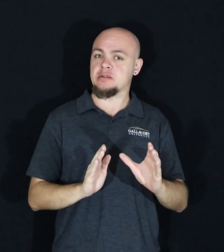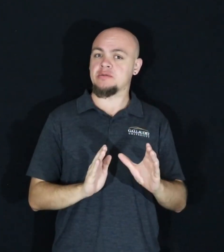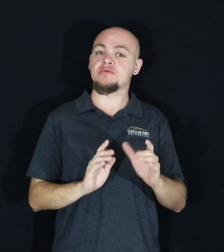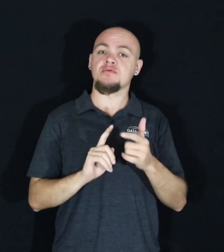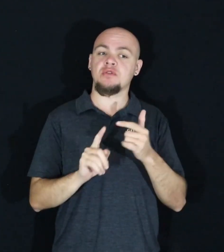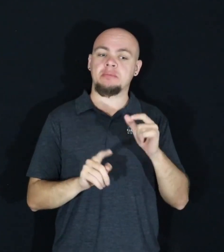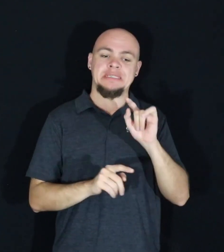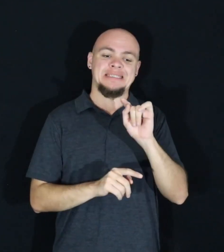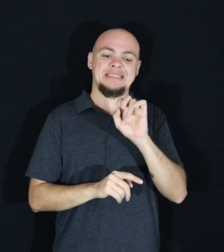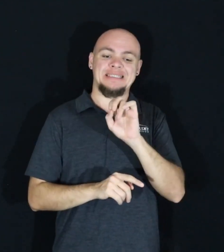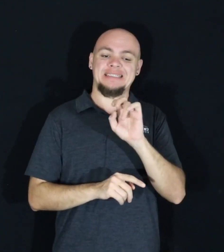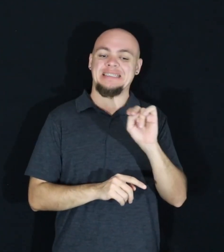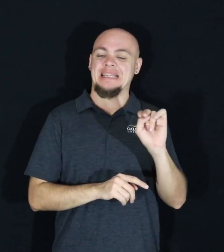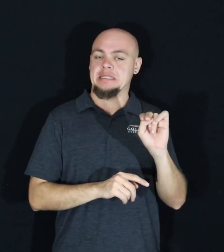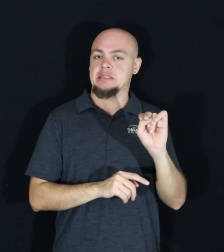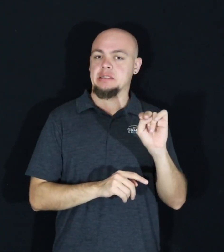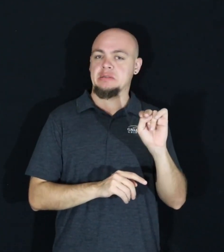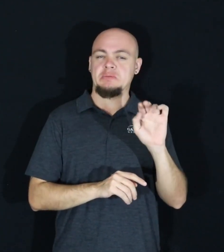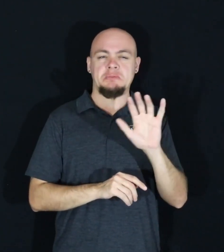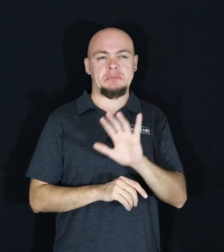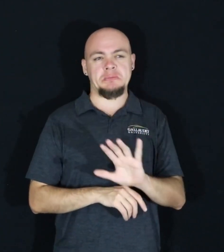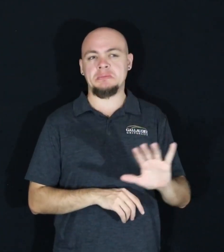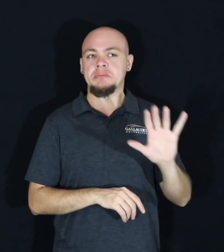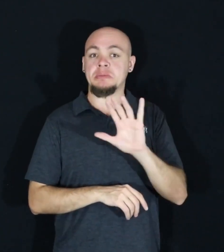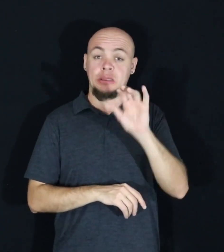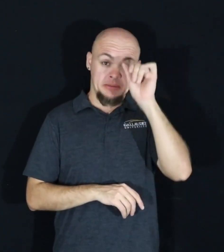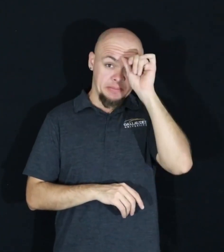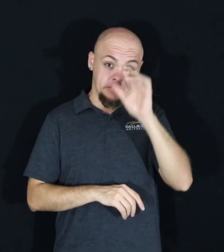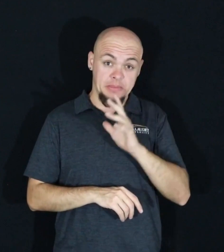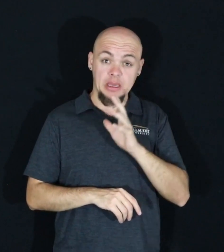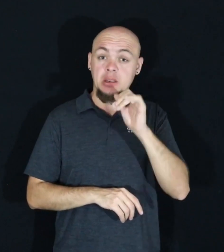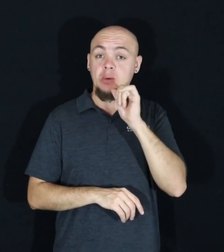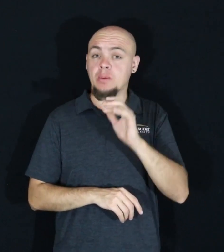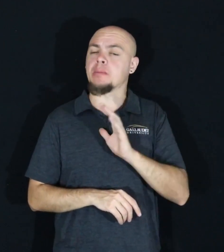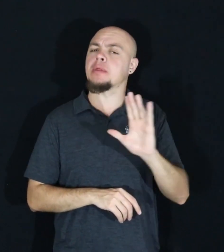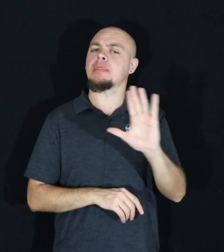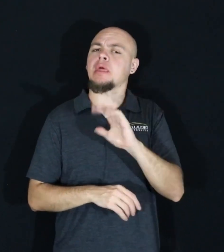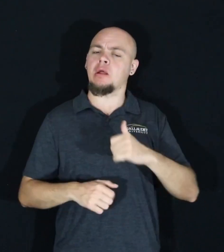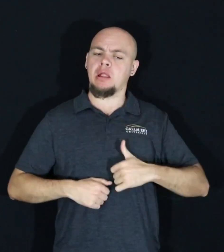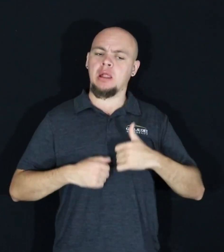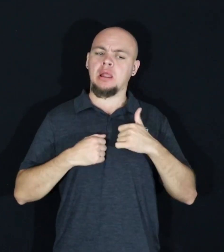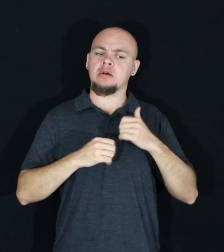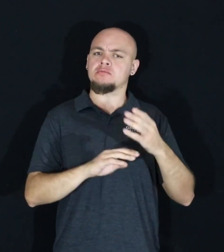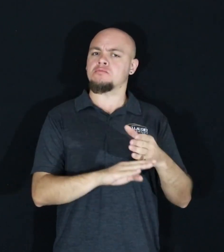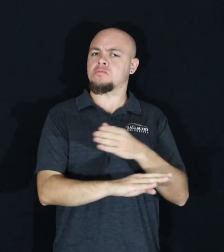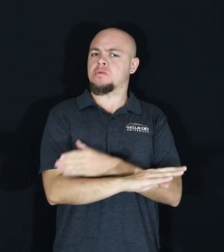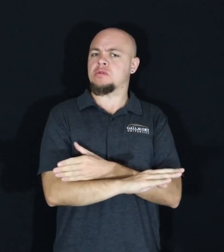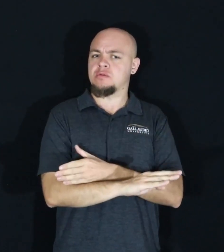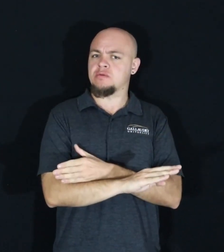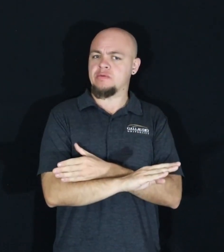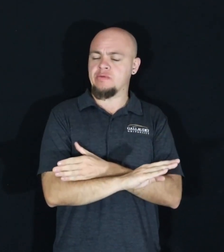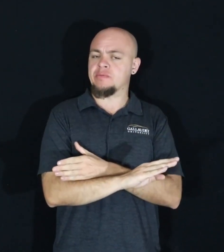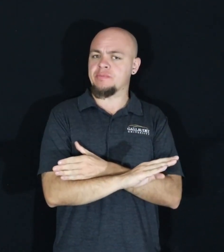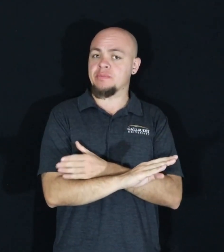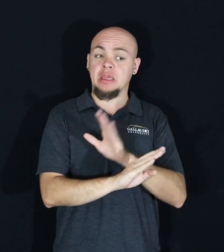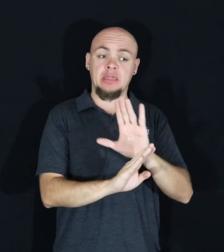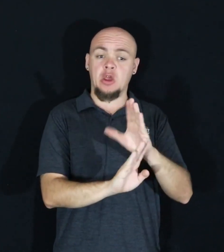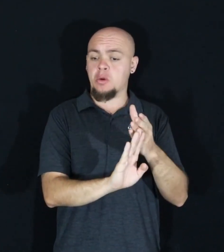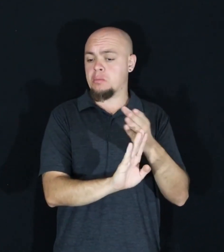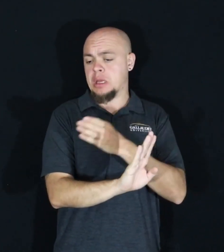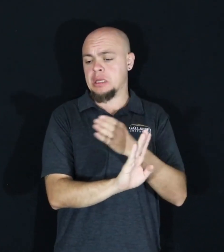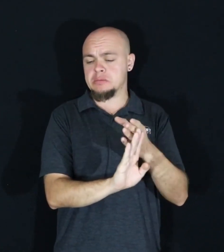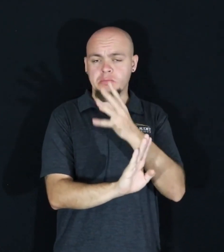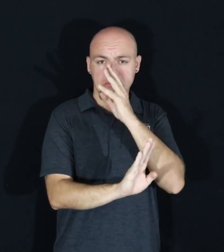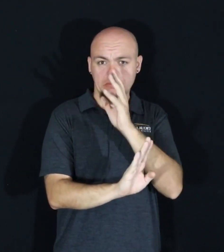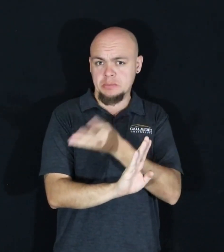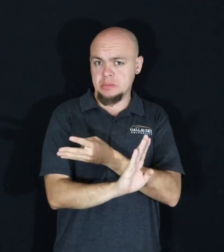Tennessee. Men and women striving to rebuild their lives despite their past and what lies behind